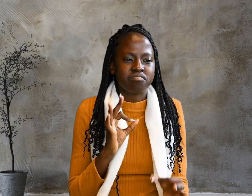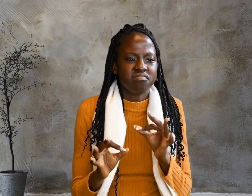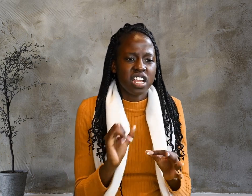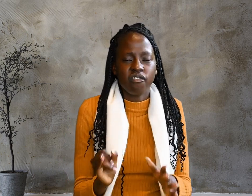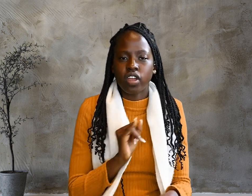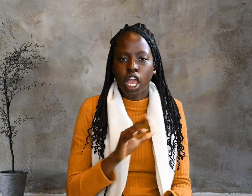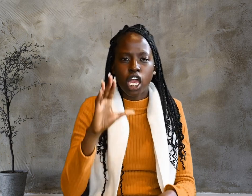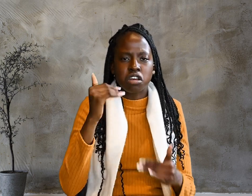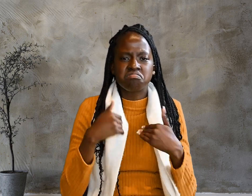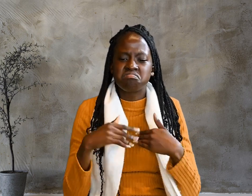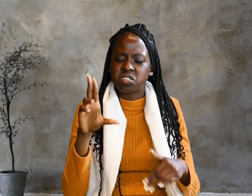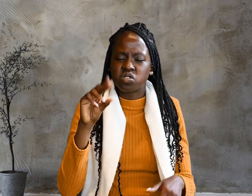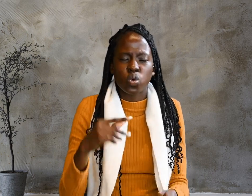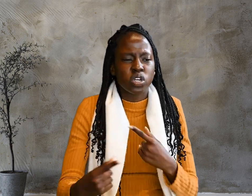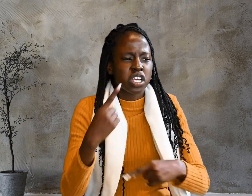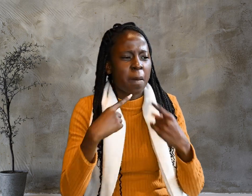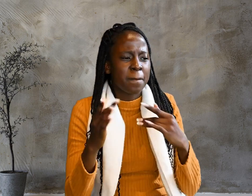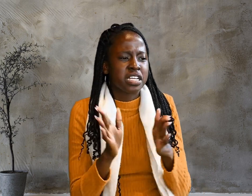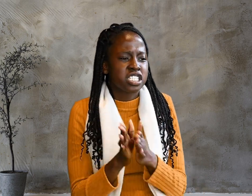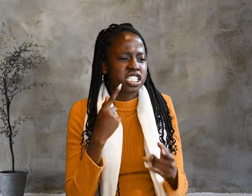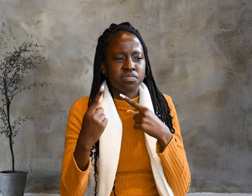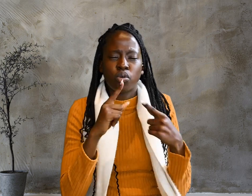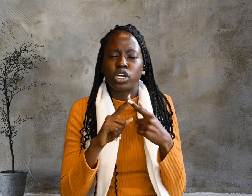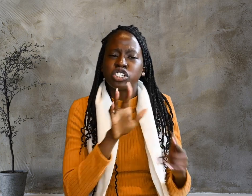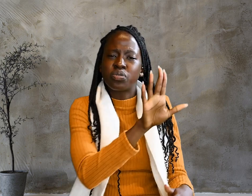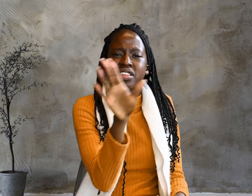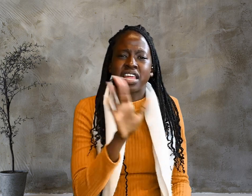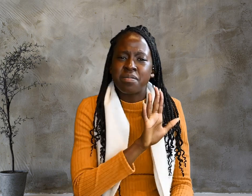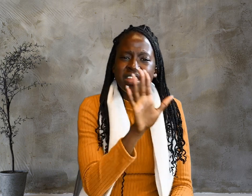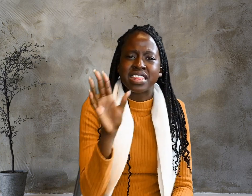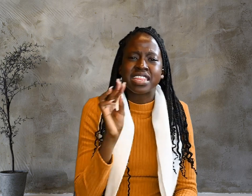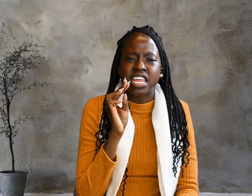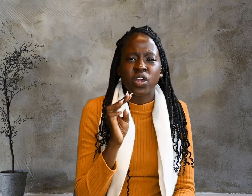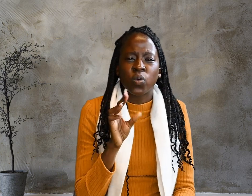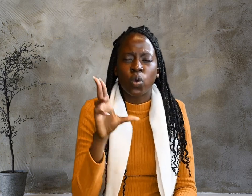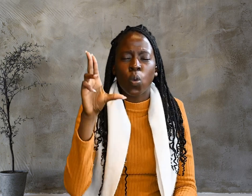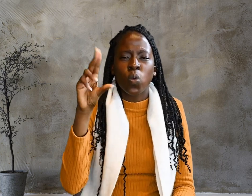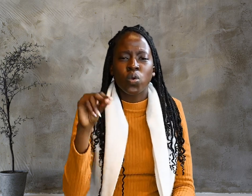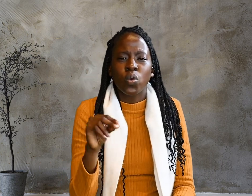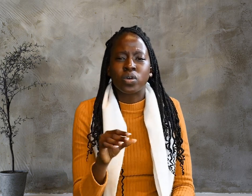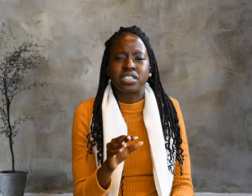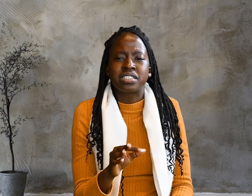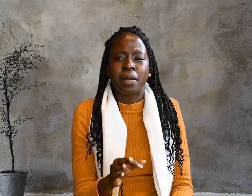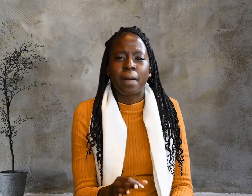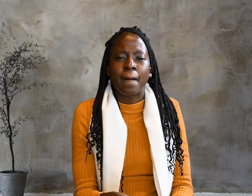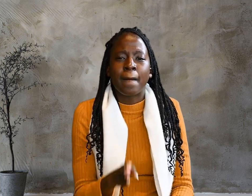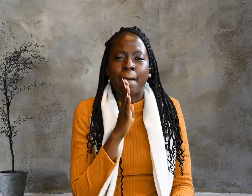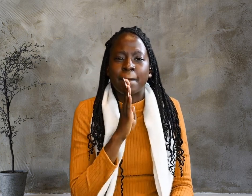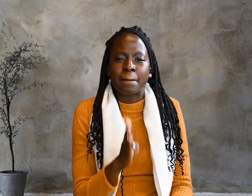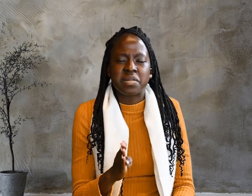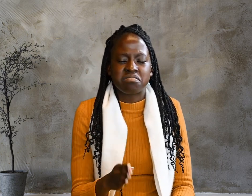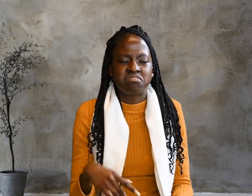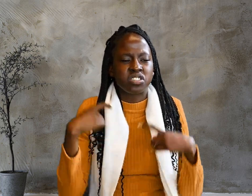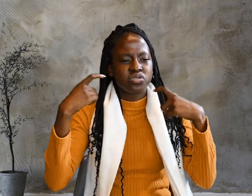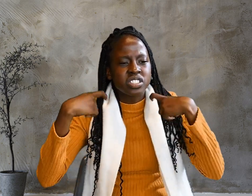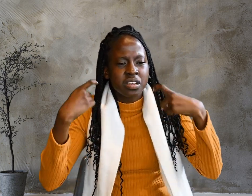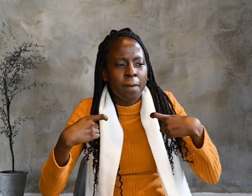not come and spoken to them, they would not be guilty of sin. But now they have no